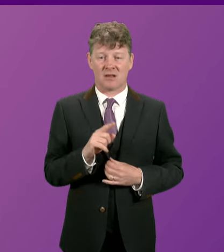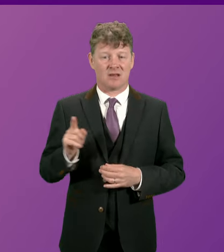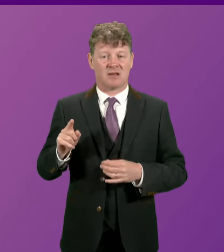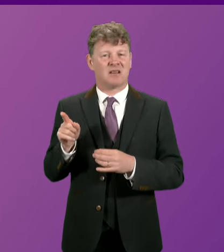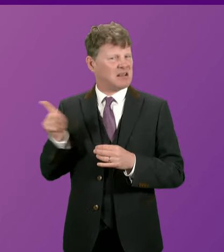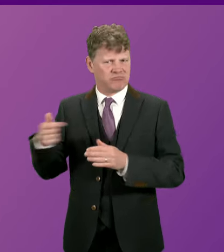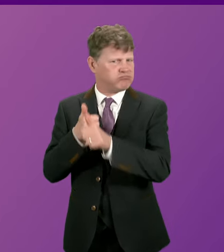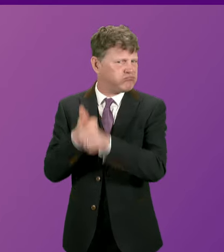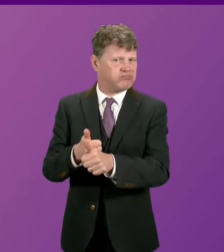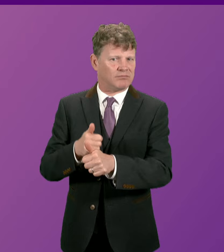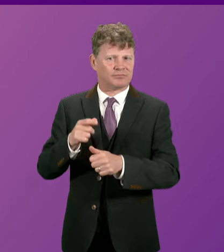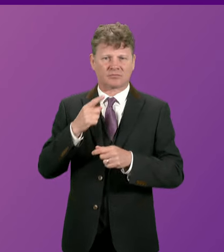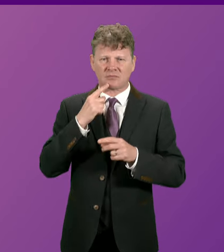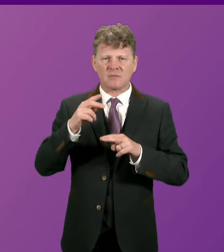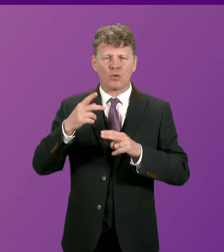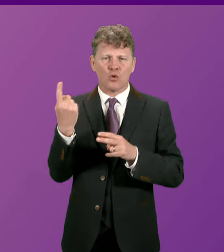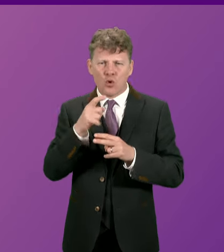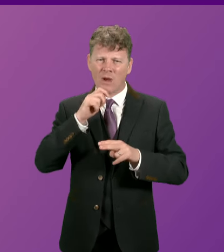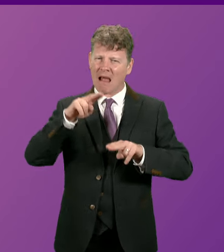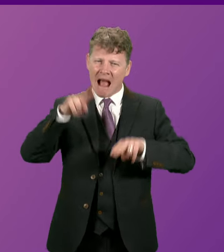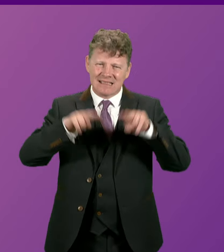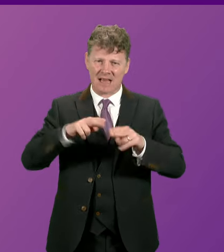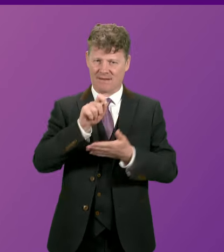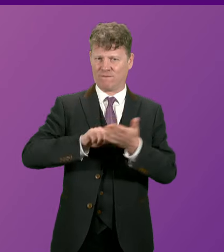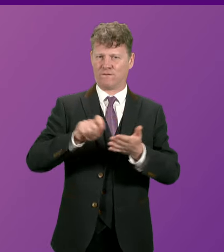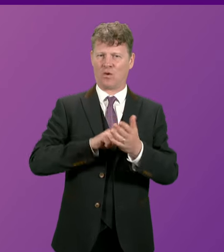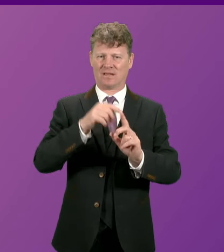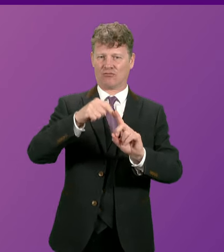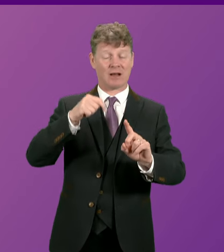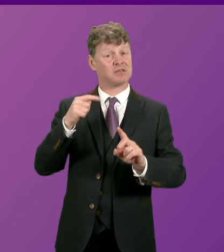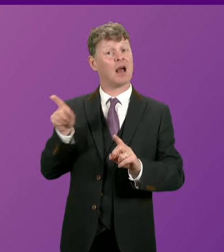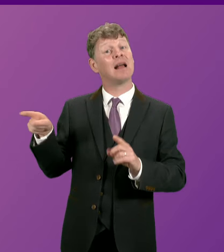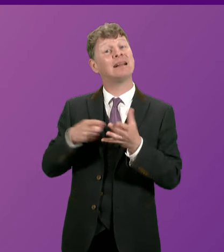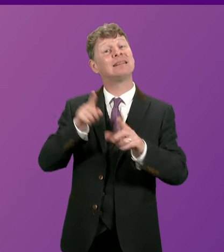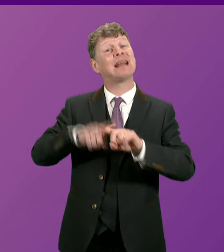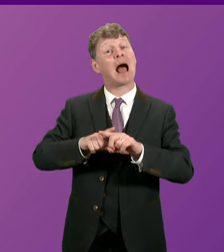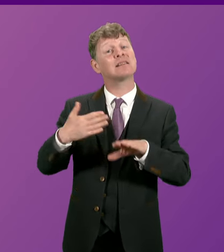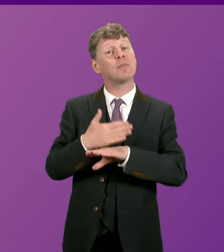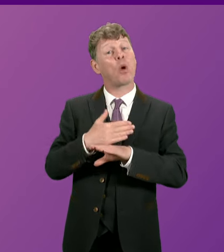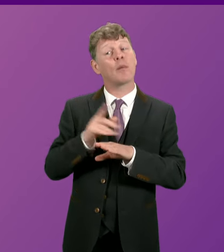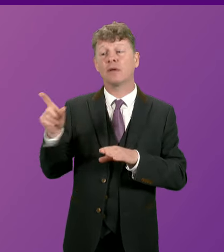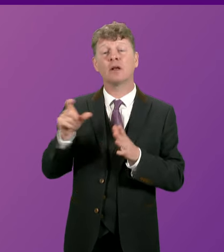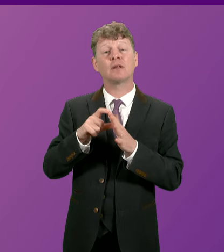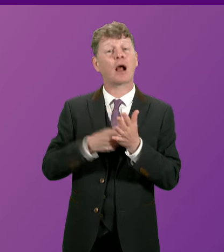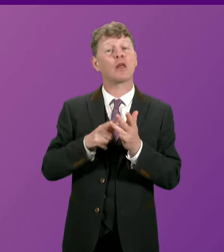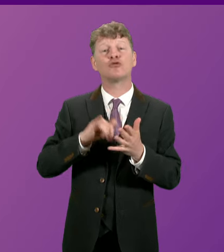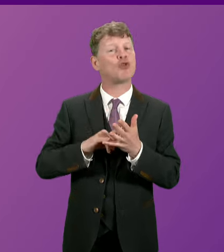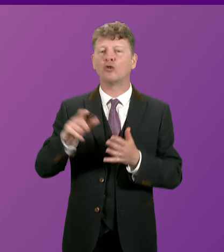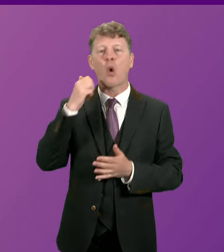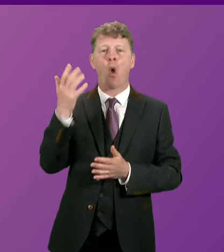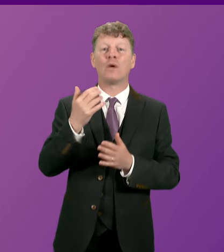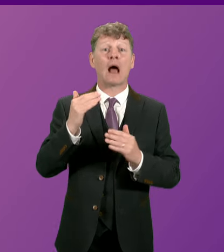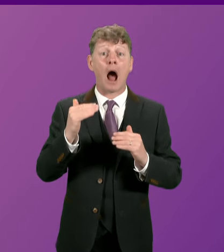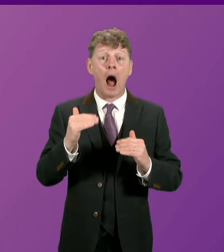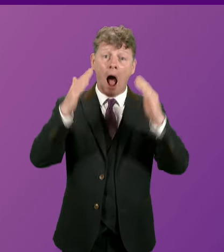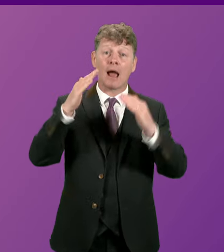aggregate and assess the voting records of all MPs. On taxation and employment, Douglas Ross generally voted against higher